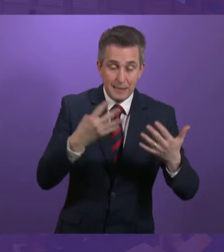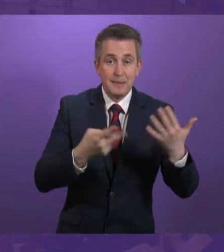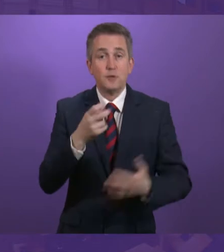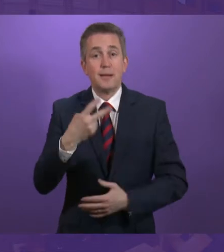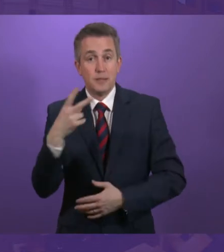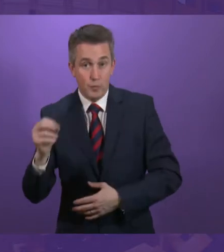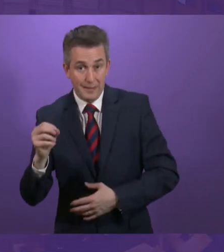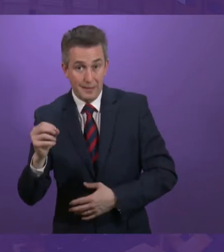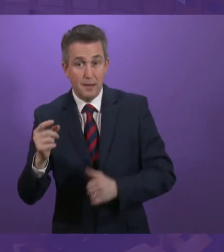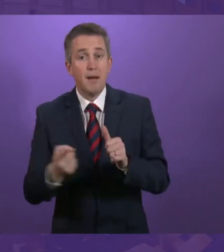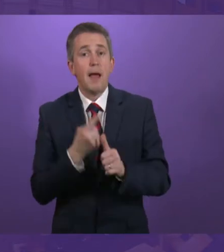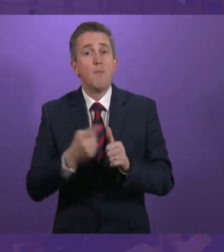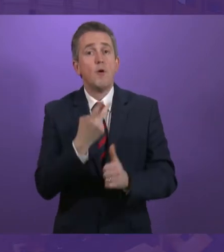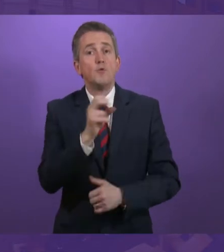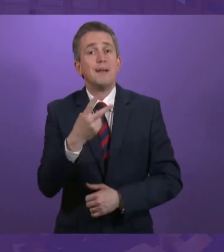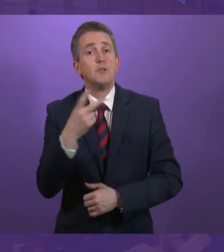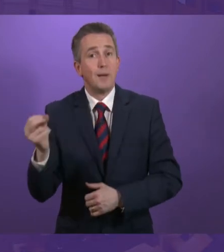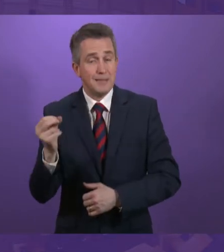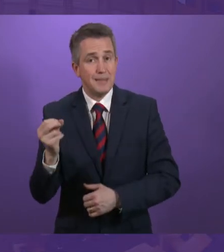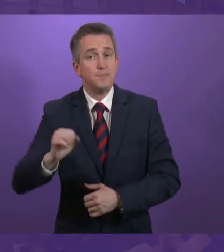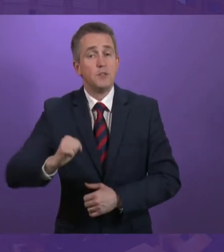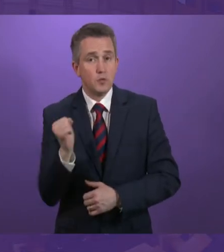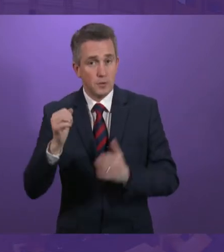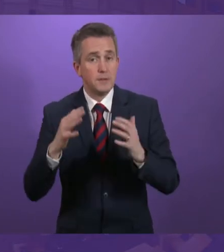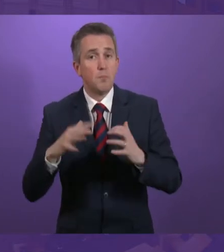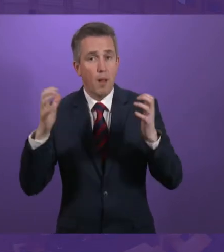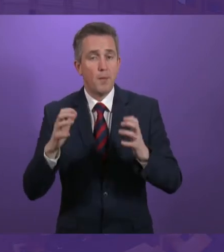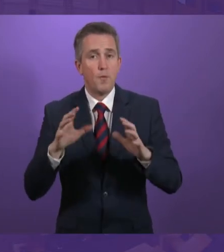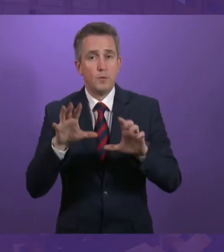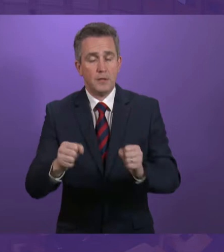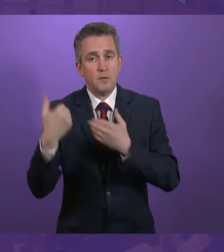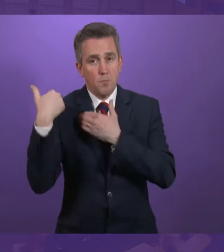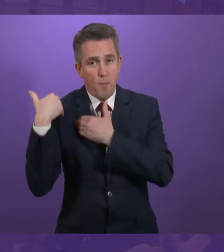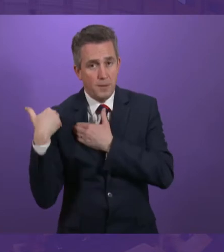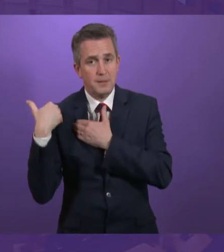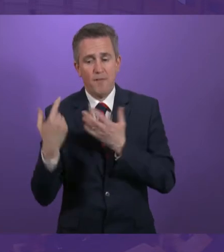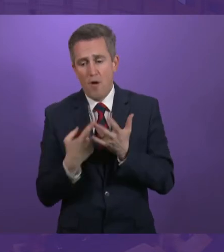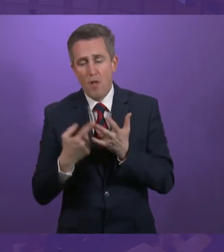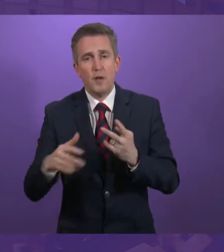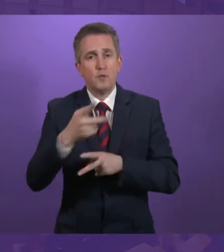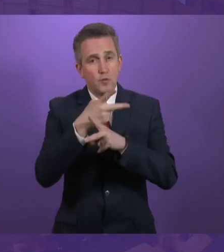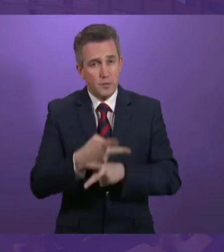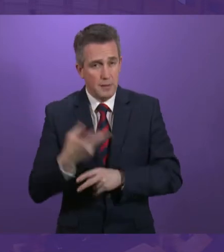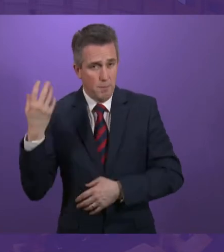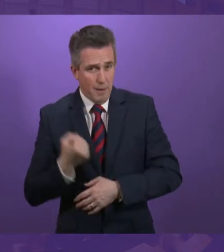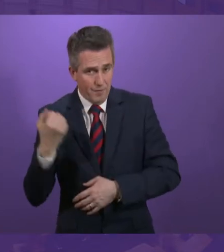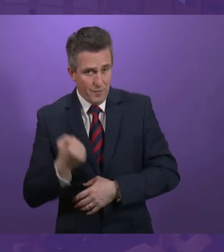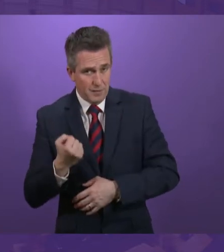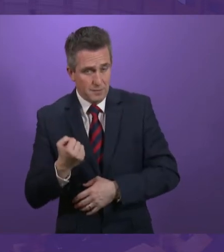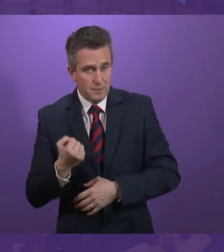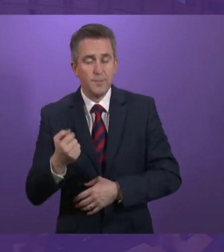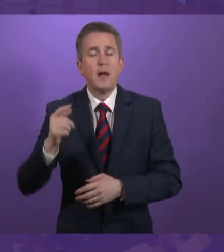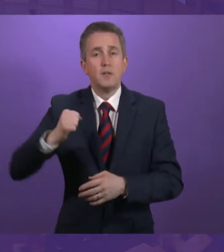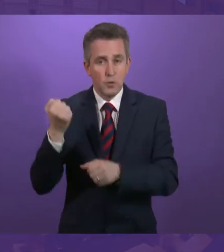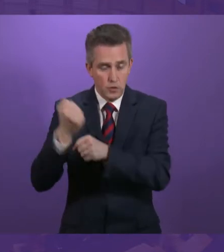1st of April next year, we will take full responsibility for the remaining devolved benefits, which means benefits will start to be fully funded by the Scottish